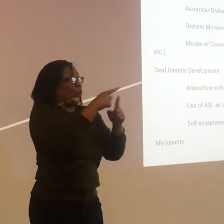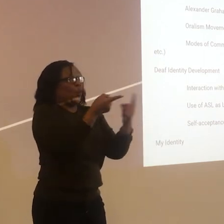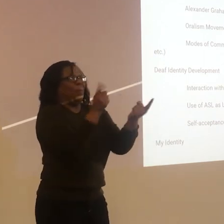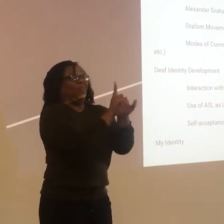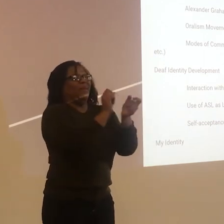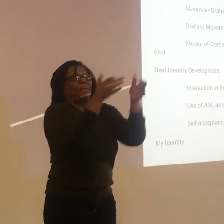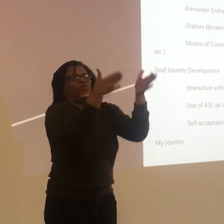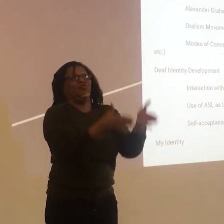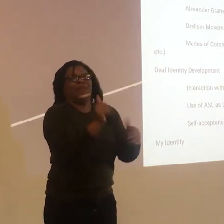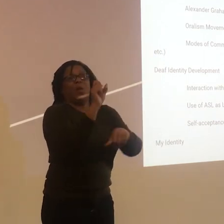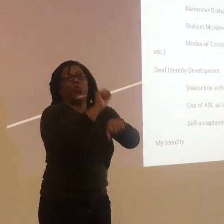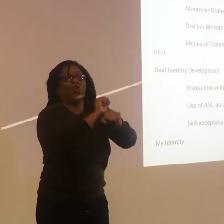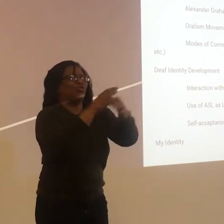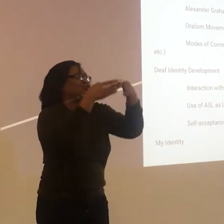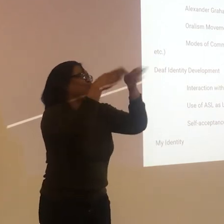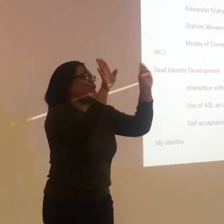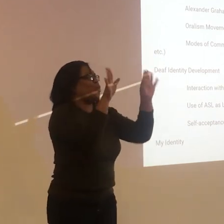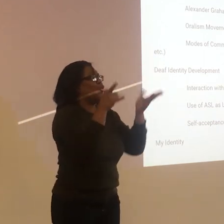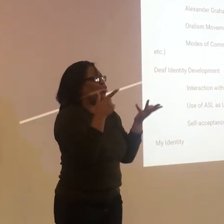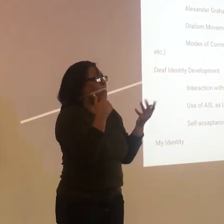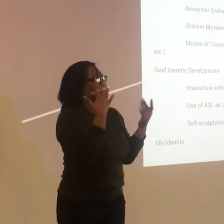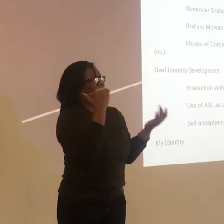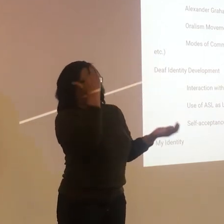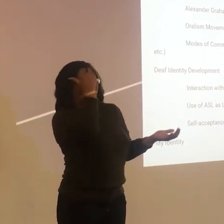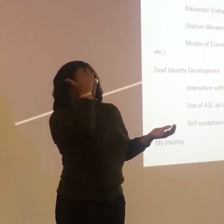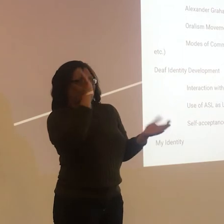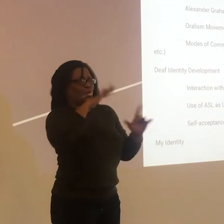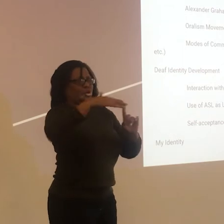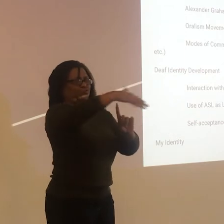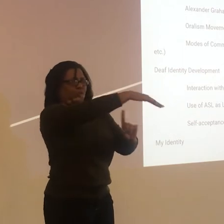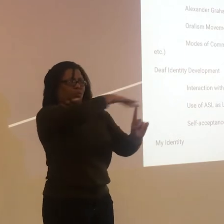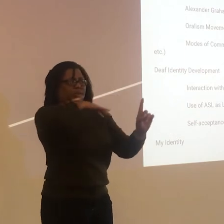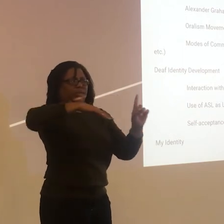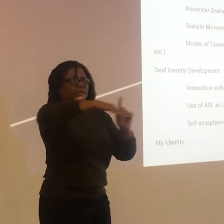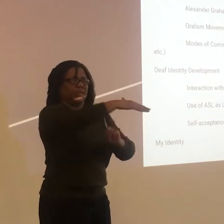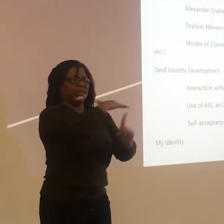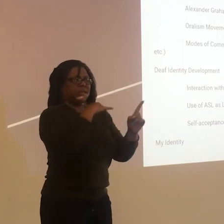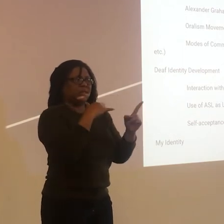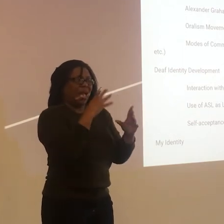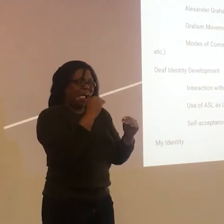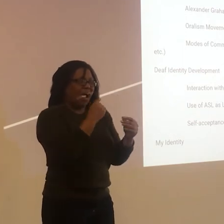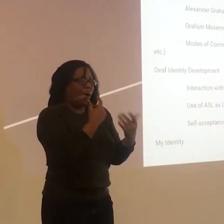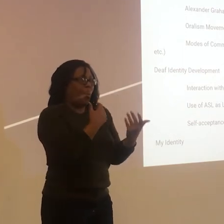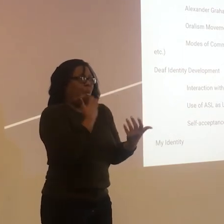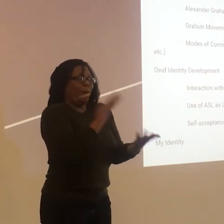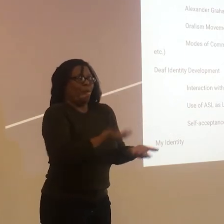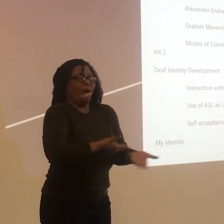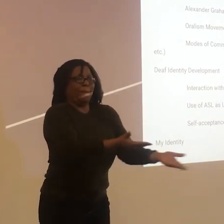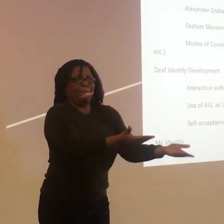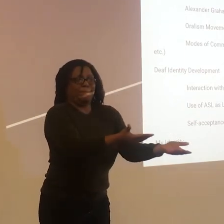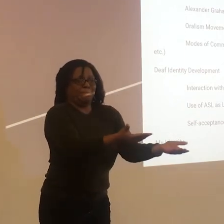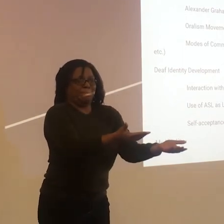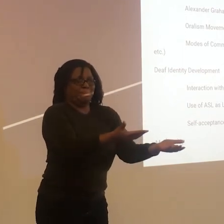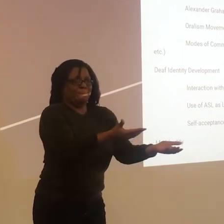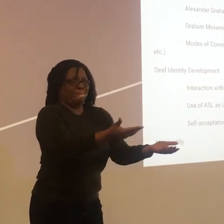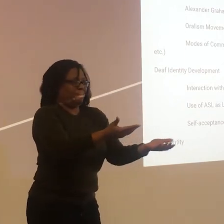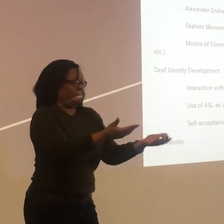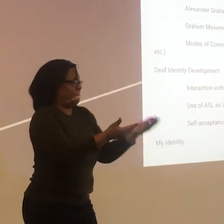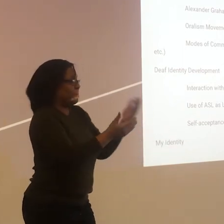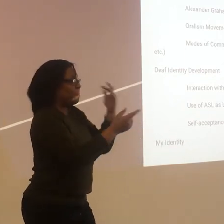That's the beauty of diversity. So when you're working with people in a general setting, just try to give